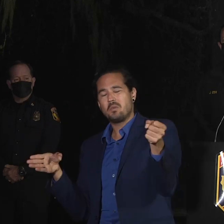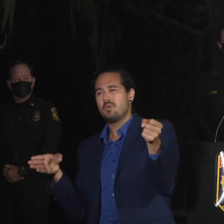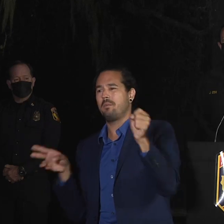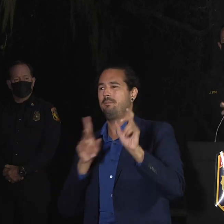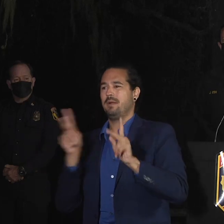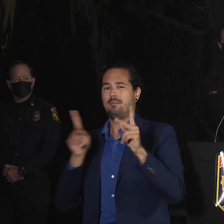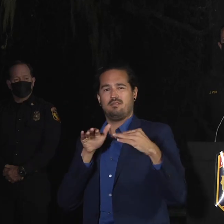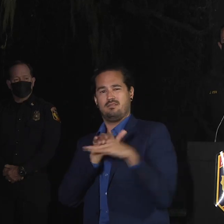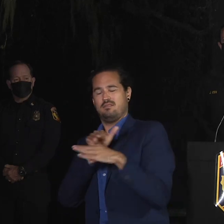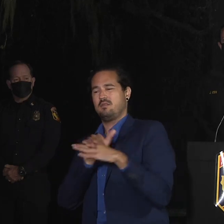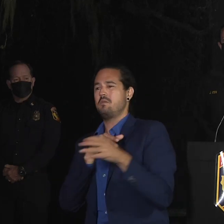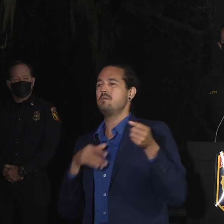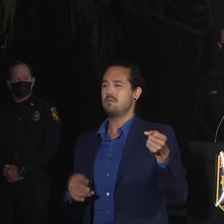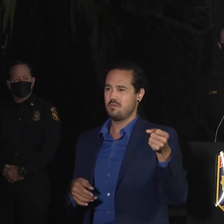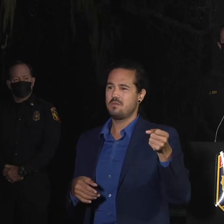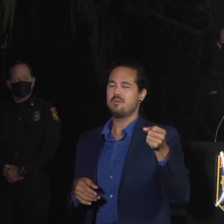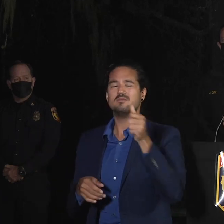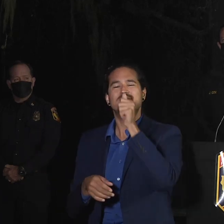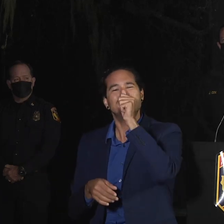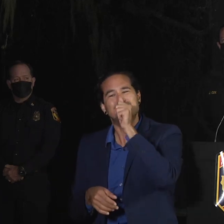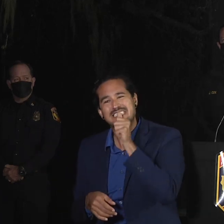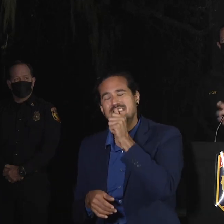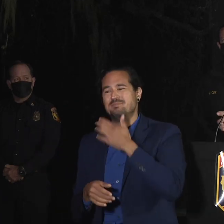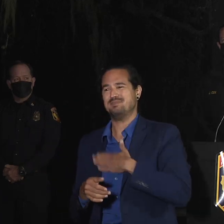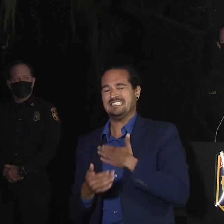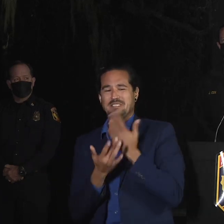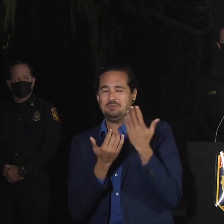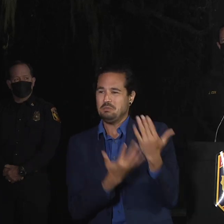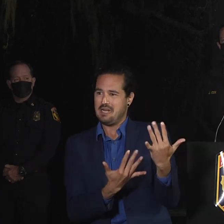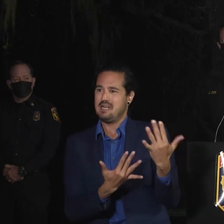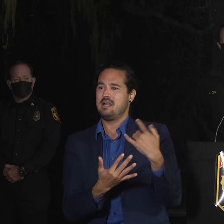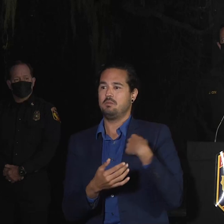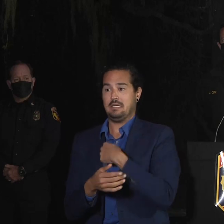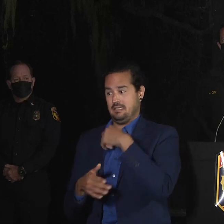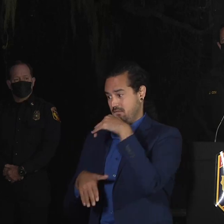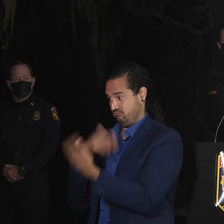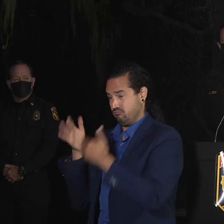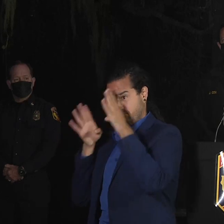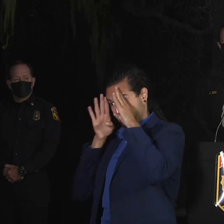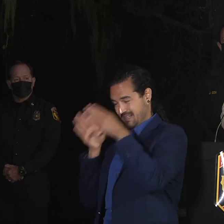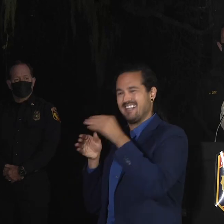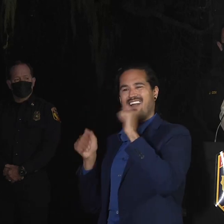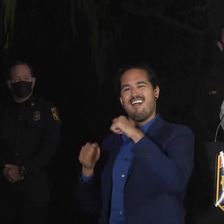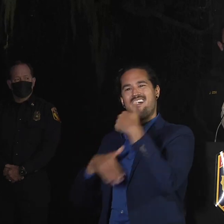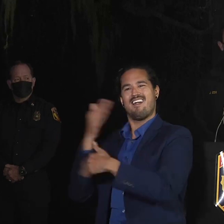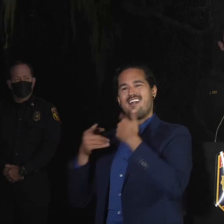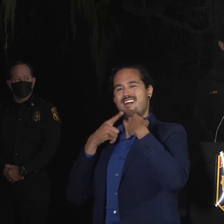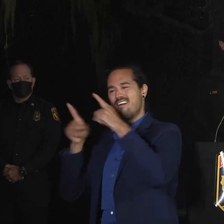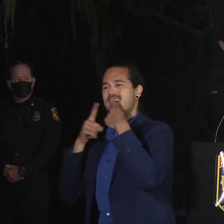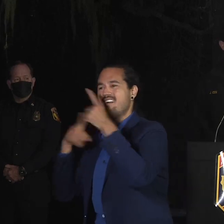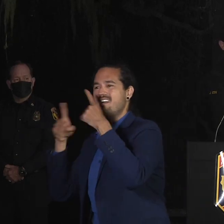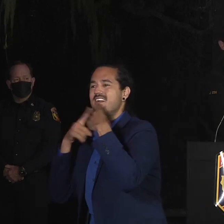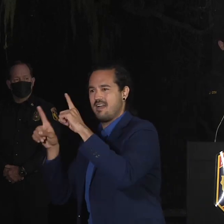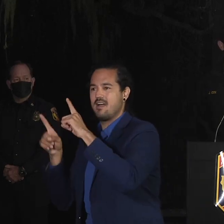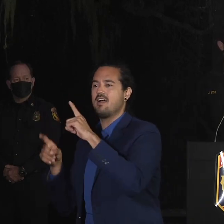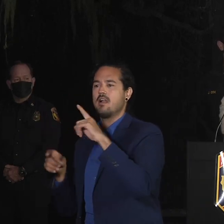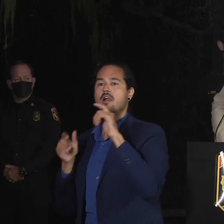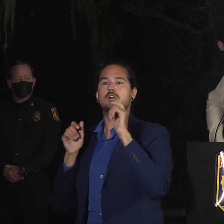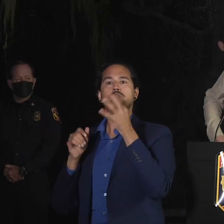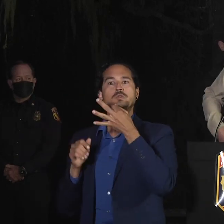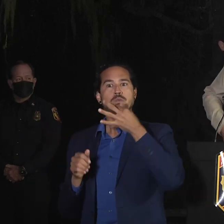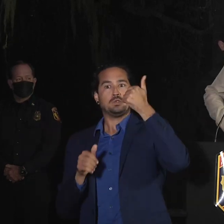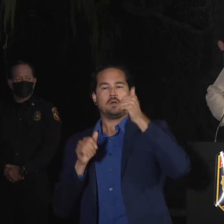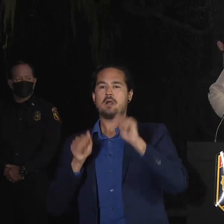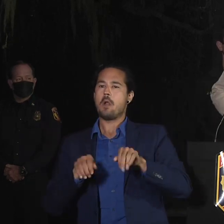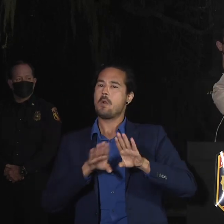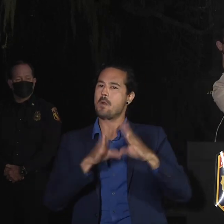asking for patients, the quicker and the better that they can work, the faster that they're able to repair that stuff. While you're at the podium, you